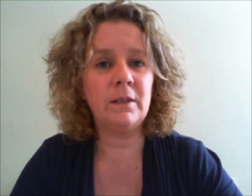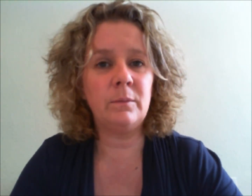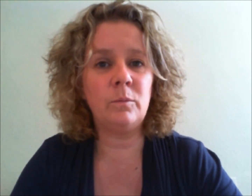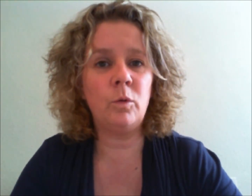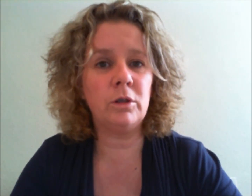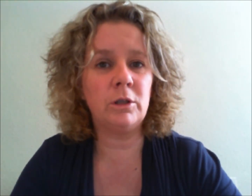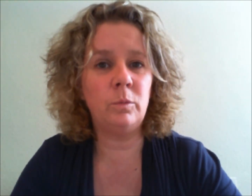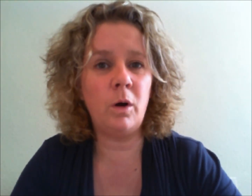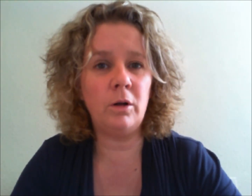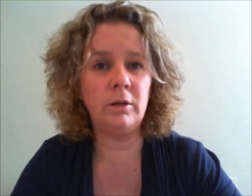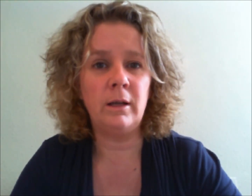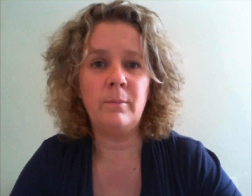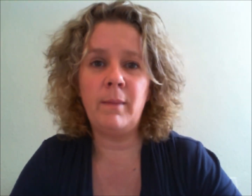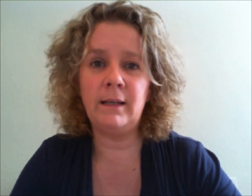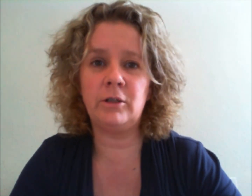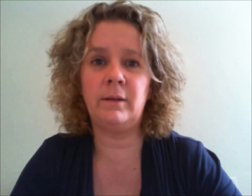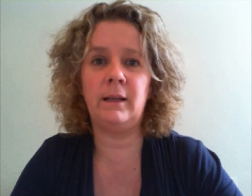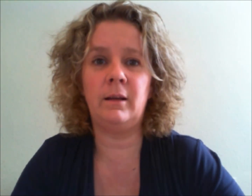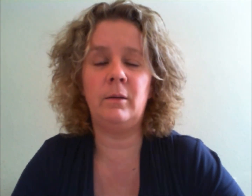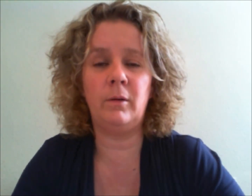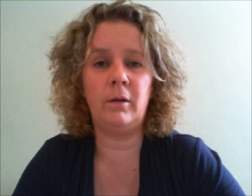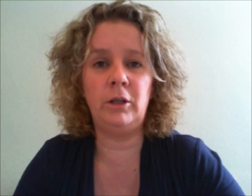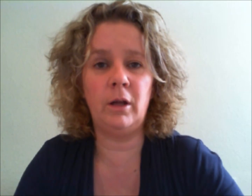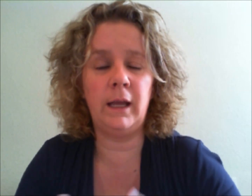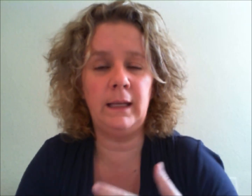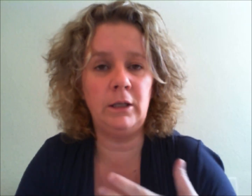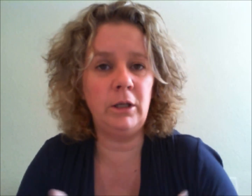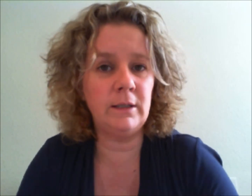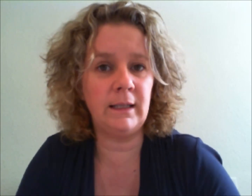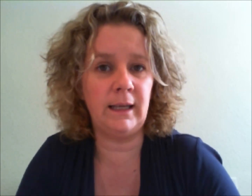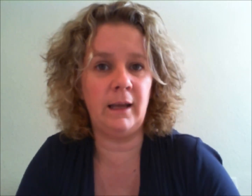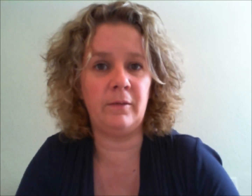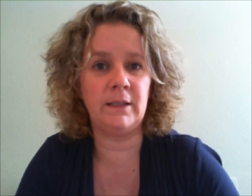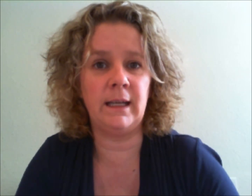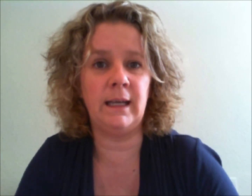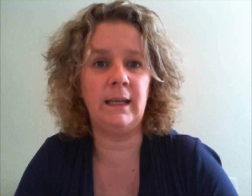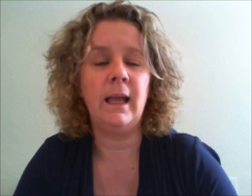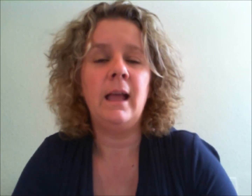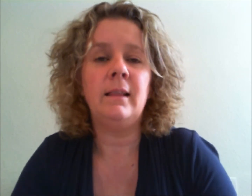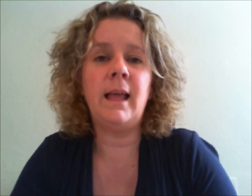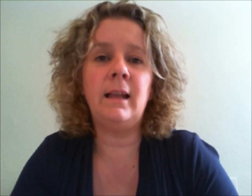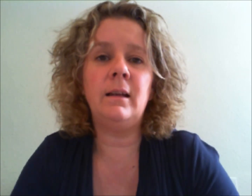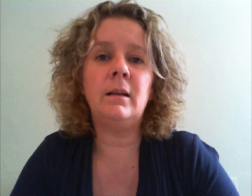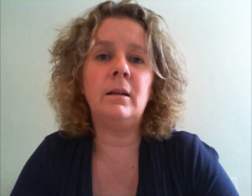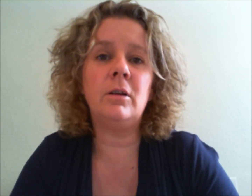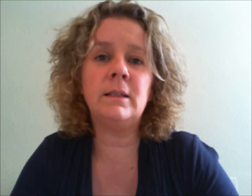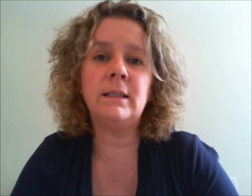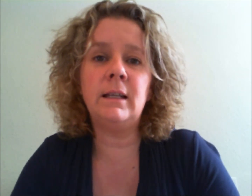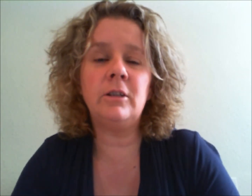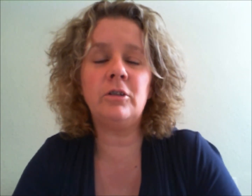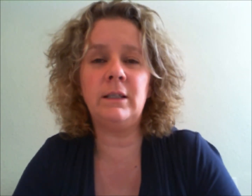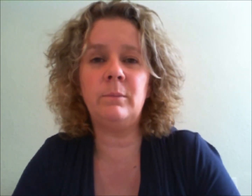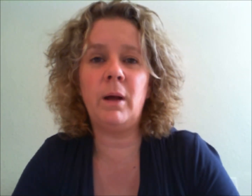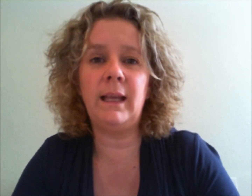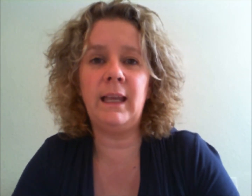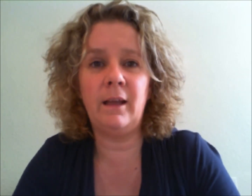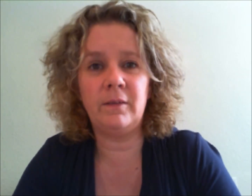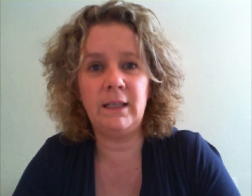some one-to-one mentoring in using EFT then consider joining my EFT